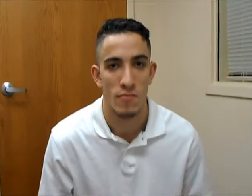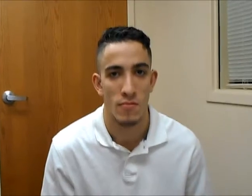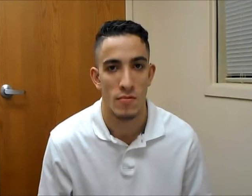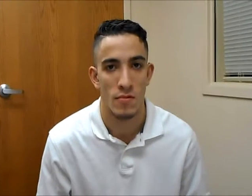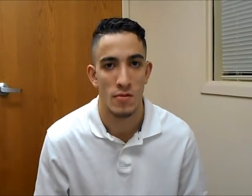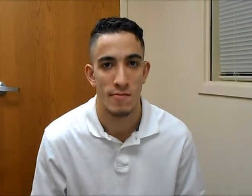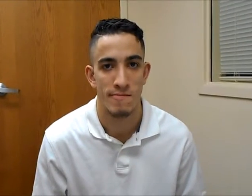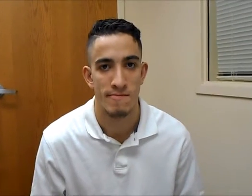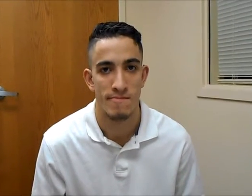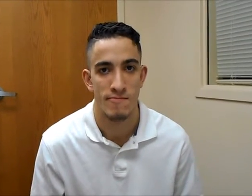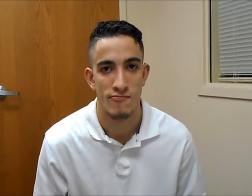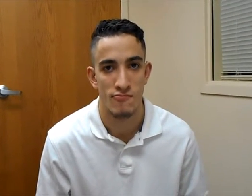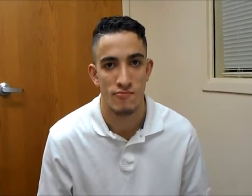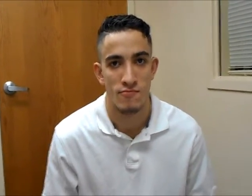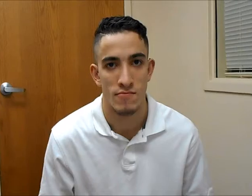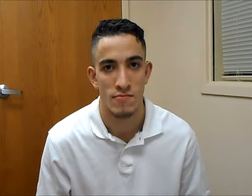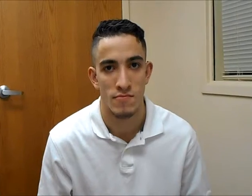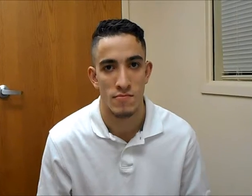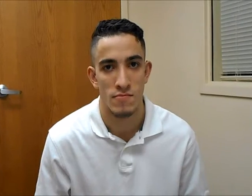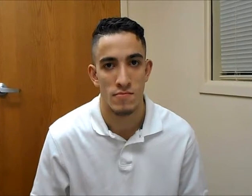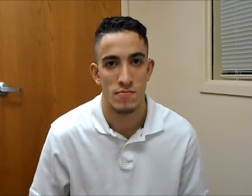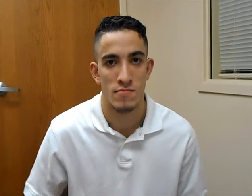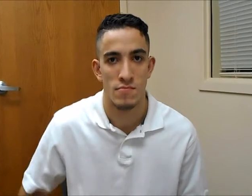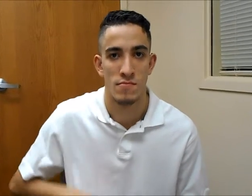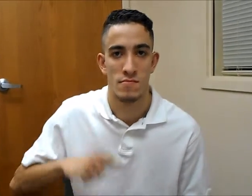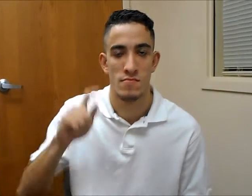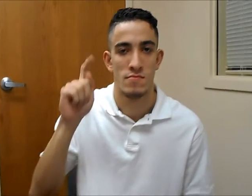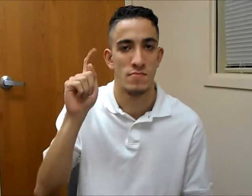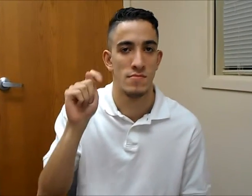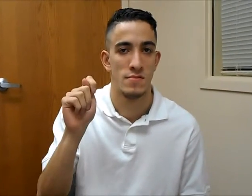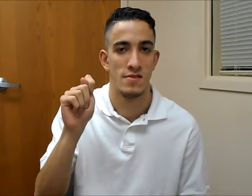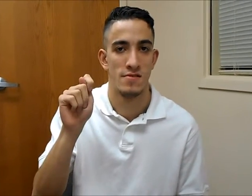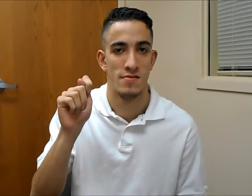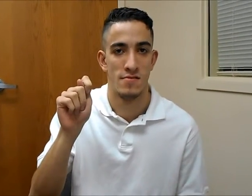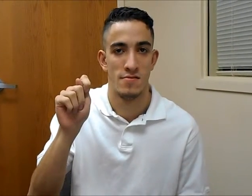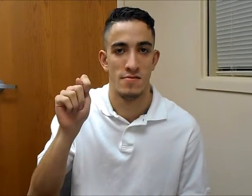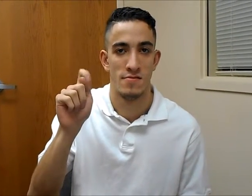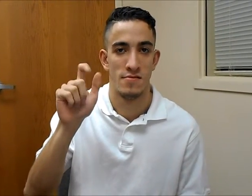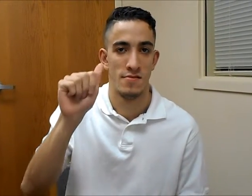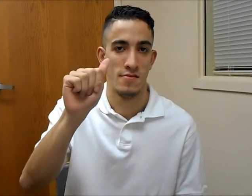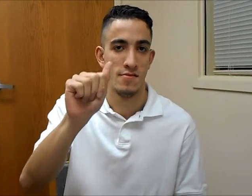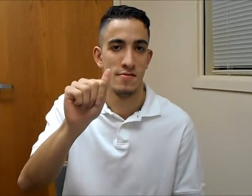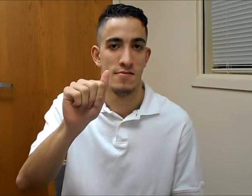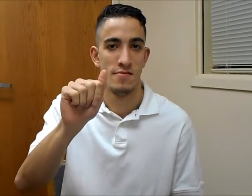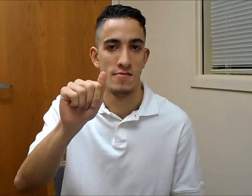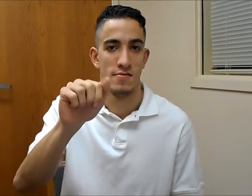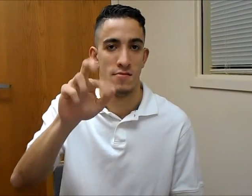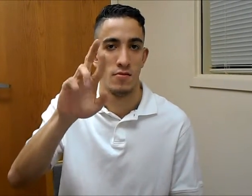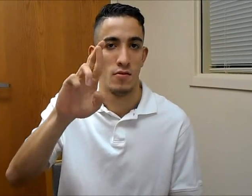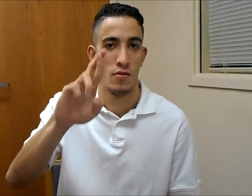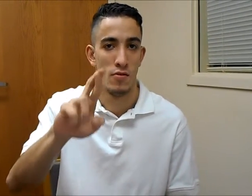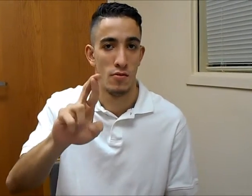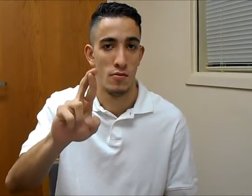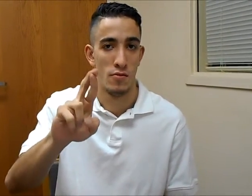spelling Terry. T-A-R